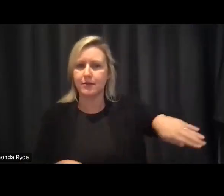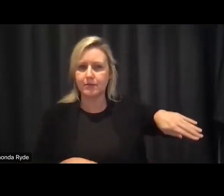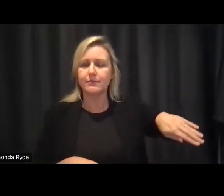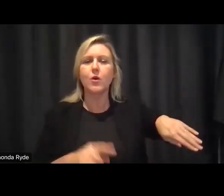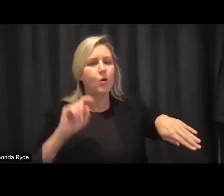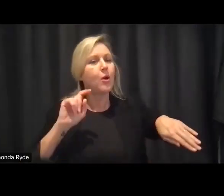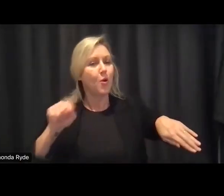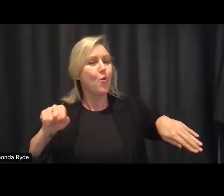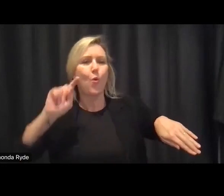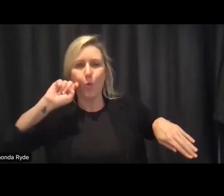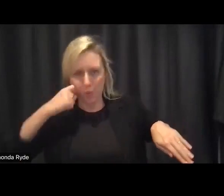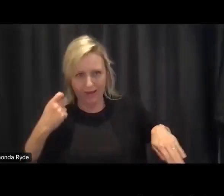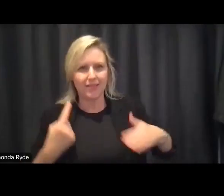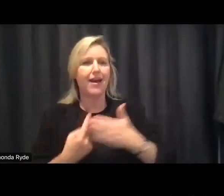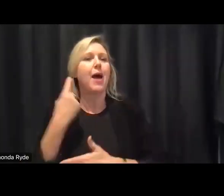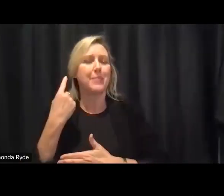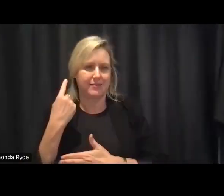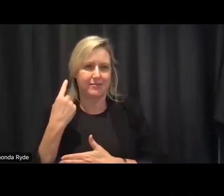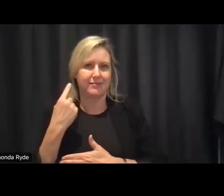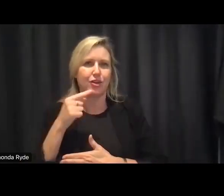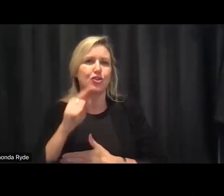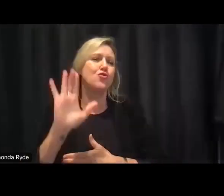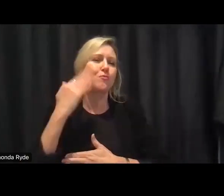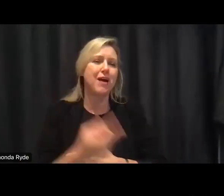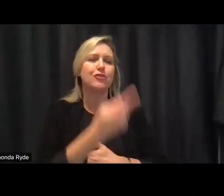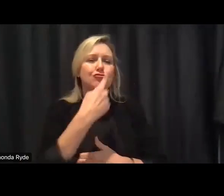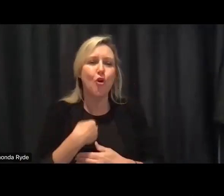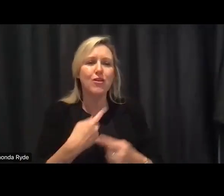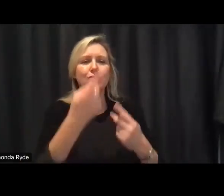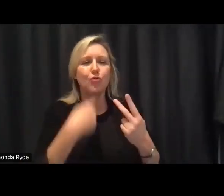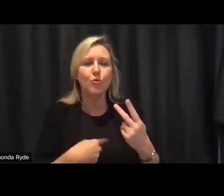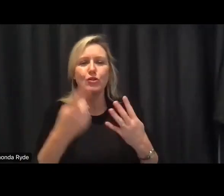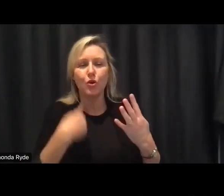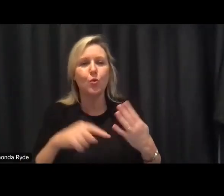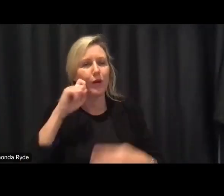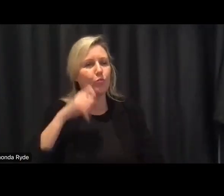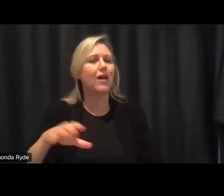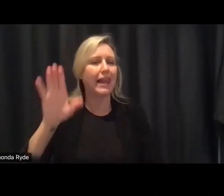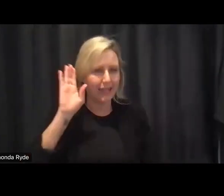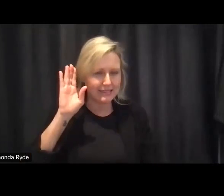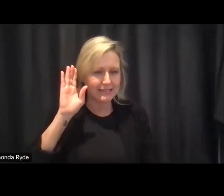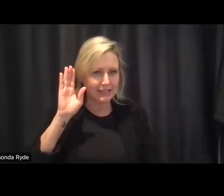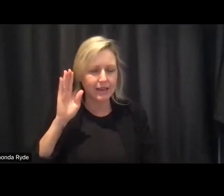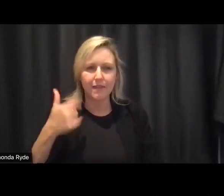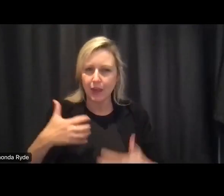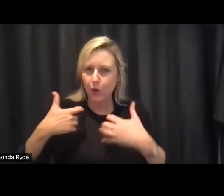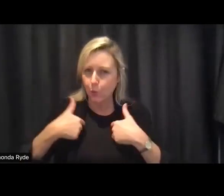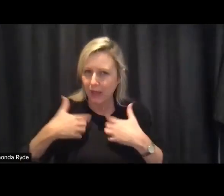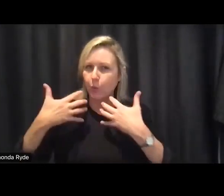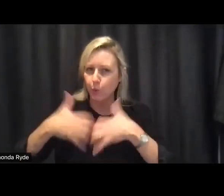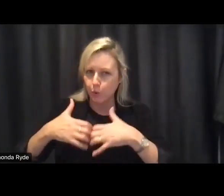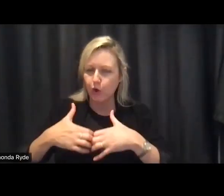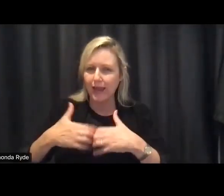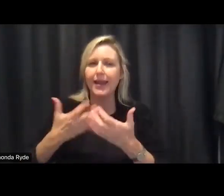planning process and we're going to go through what you've told us before and we're going to listen and we're going to work out how how to